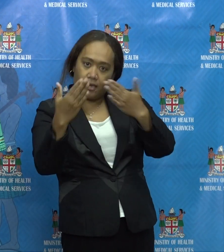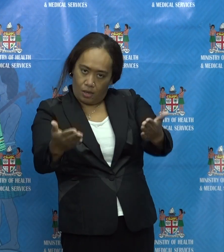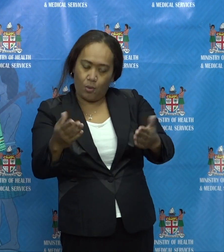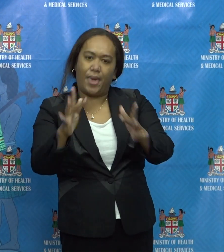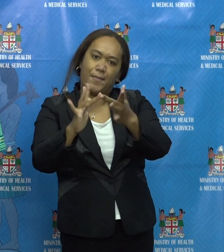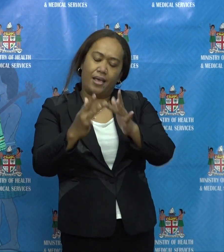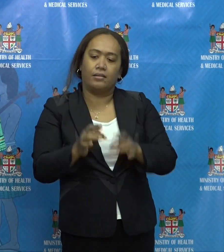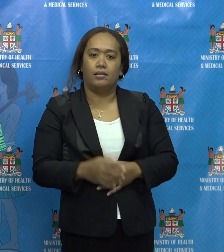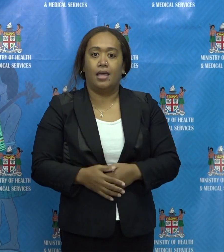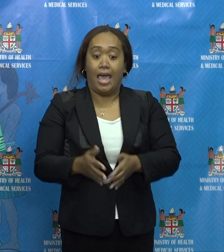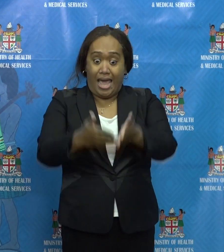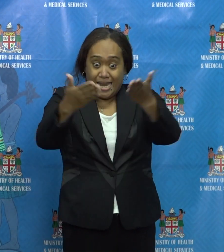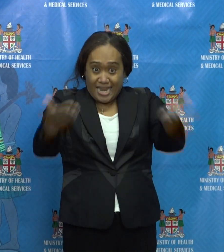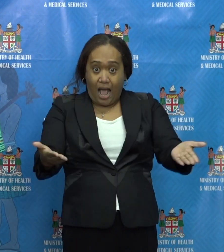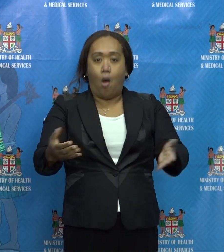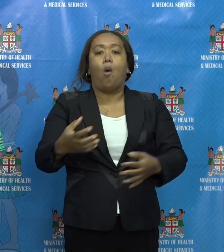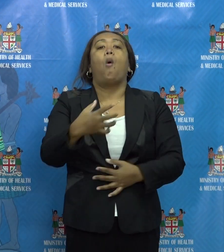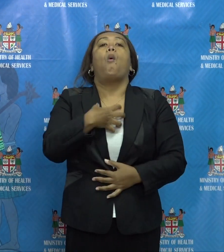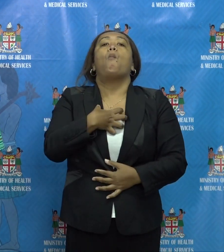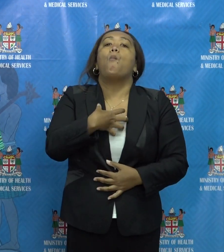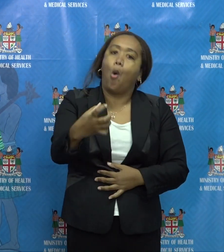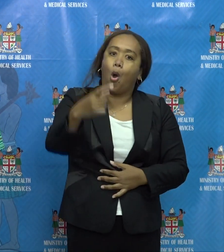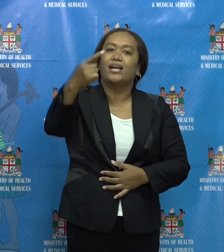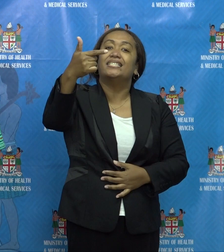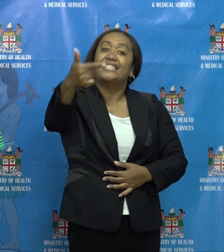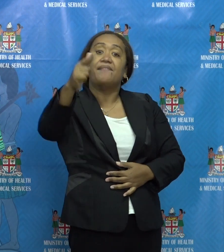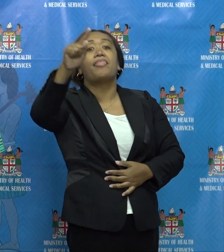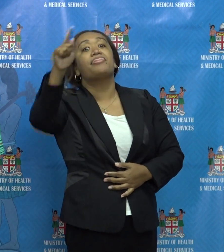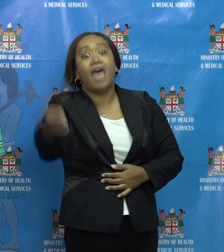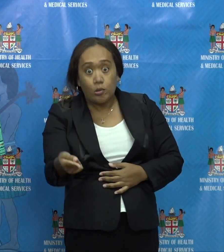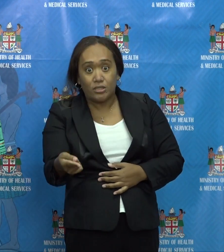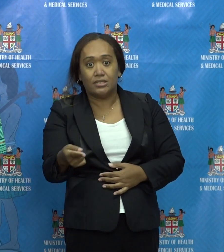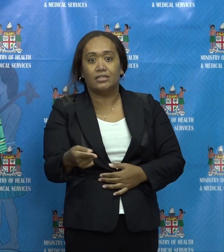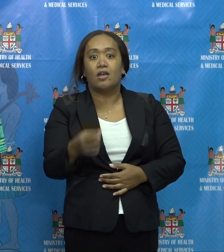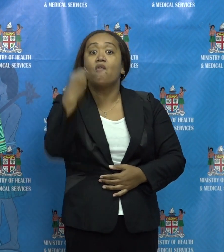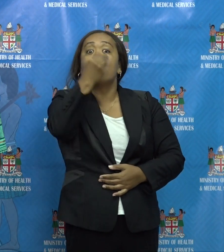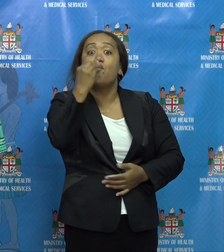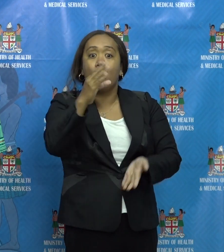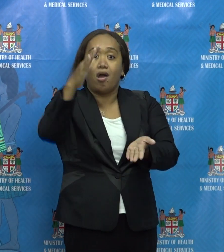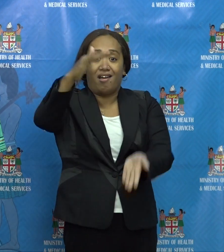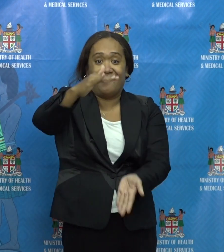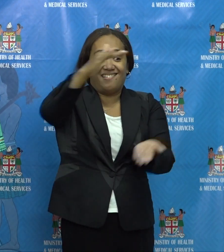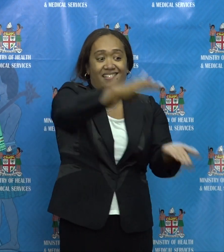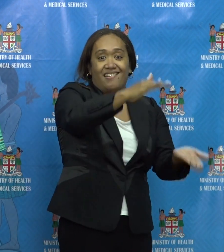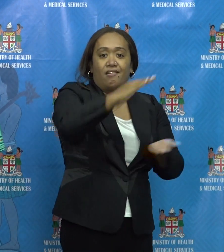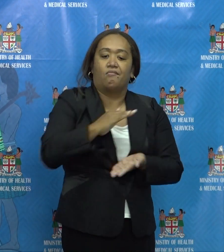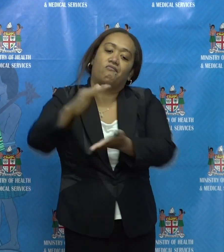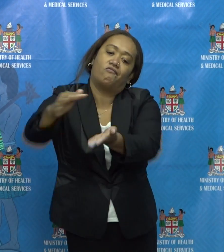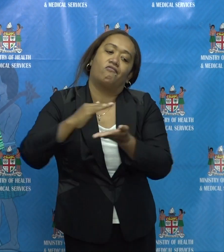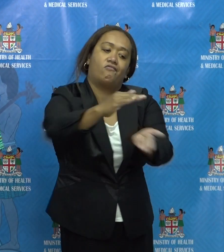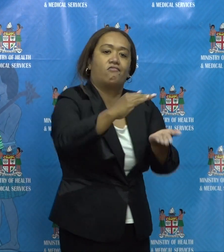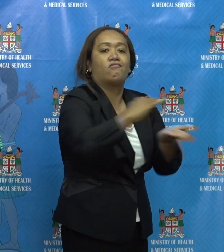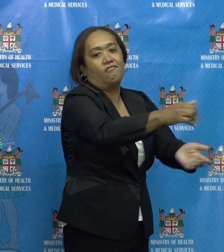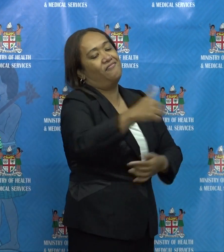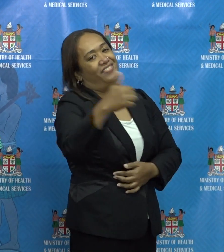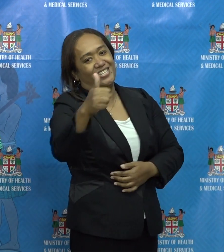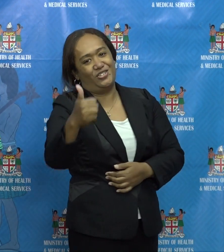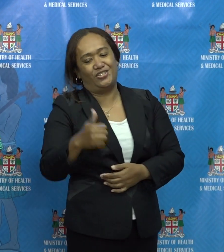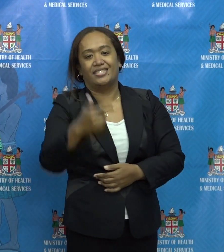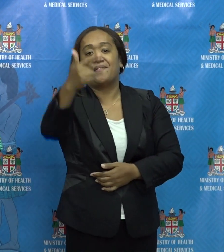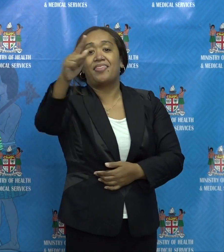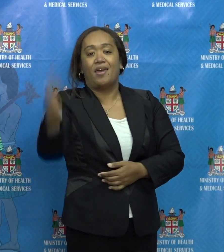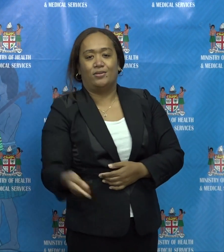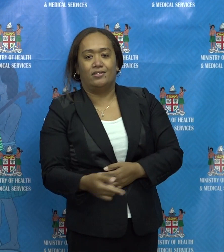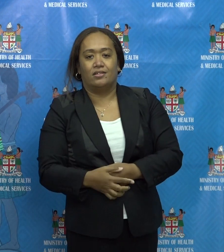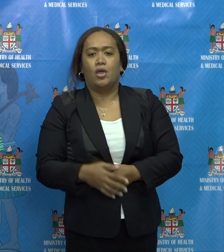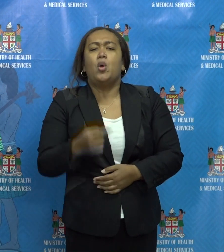So far, more than 7,000 food packs have been delivered, or are being delivered, and we are committed to assisting every family who